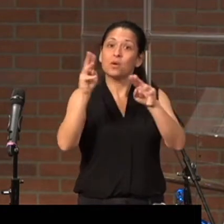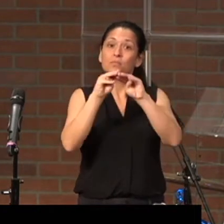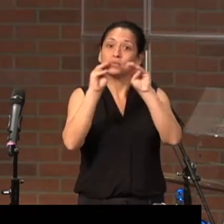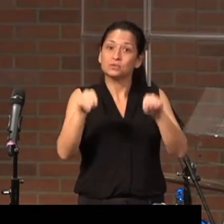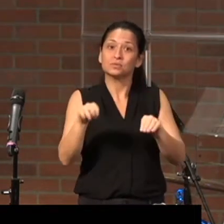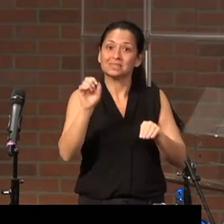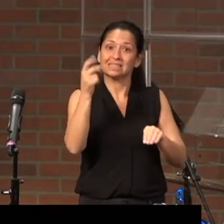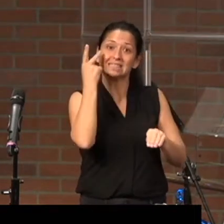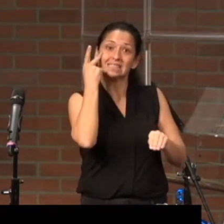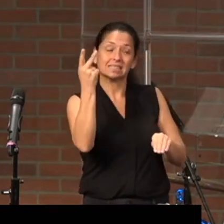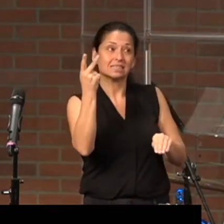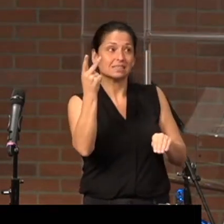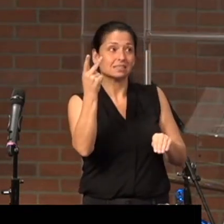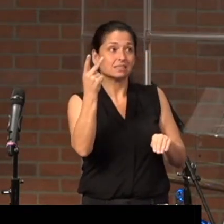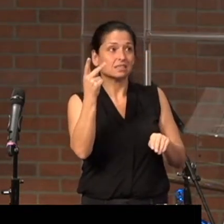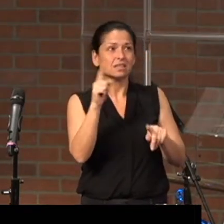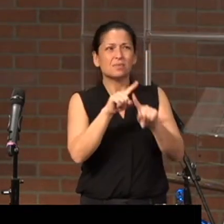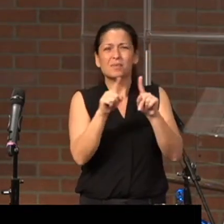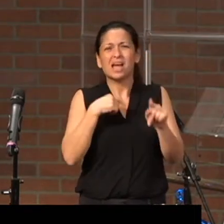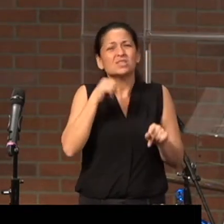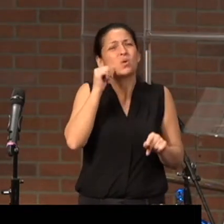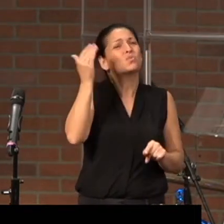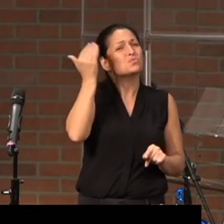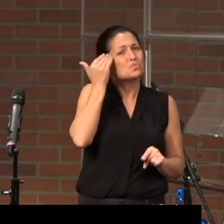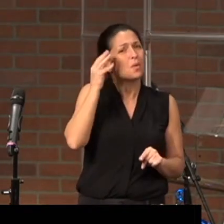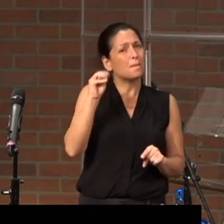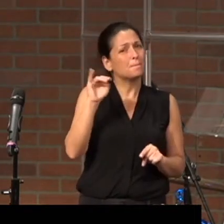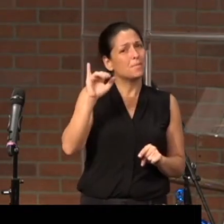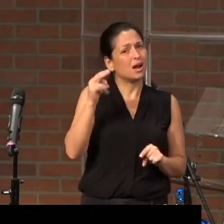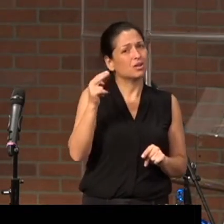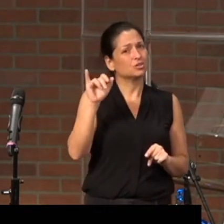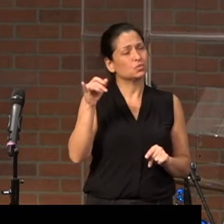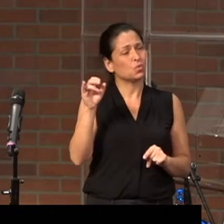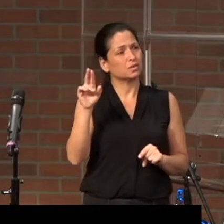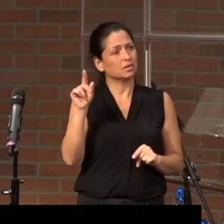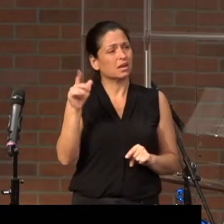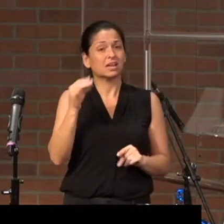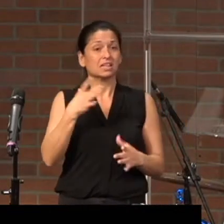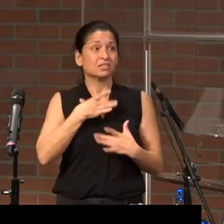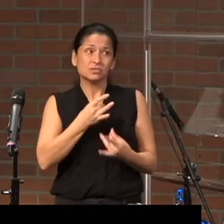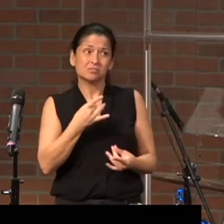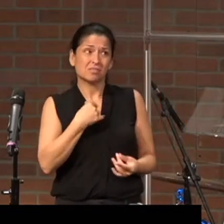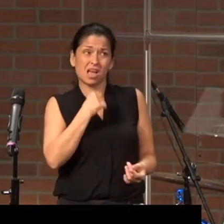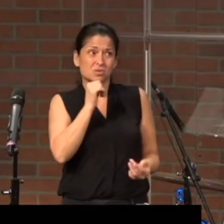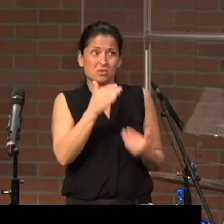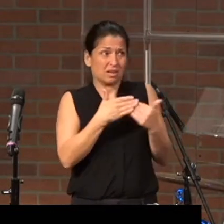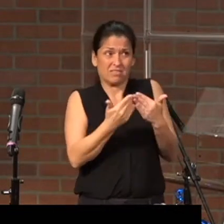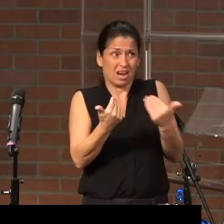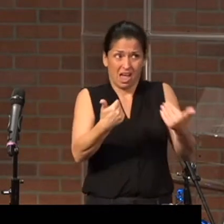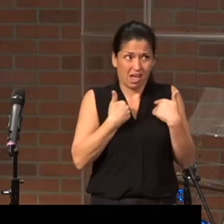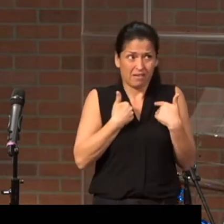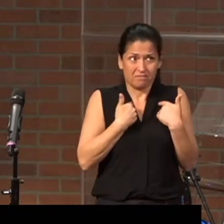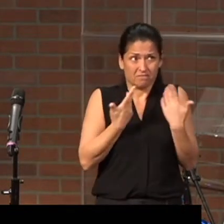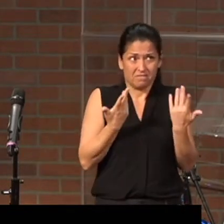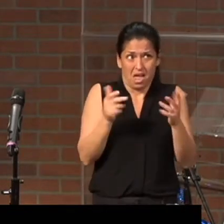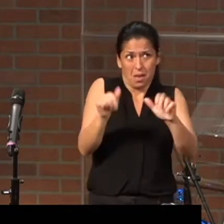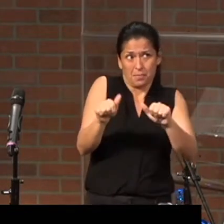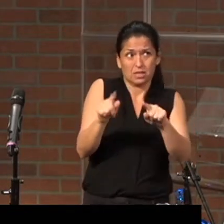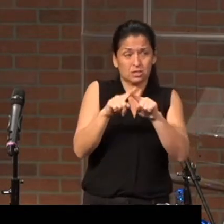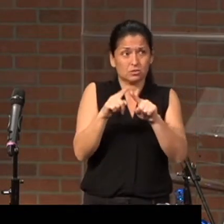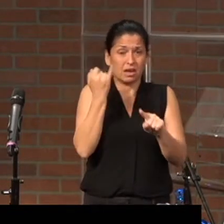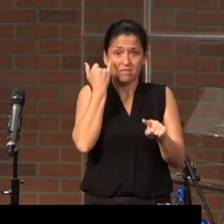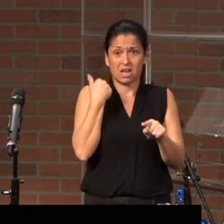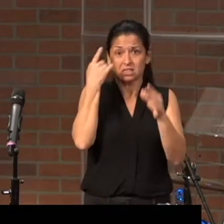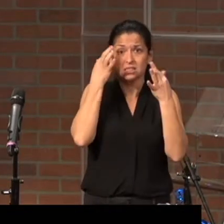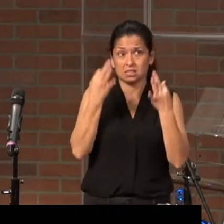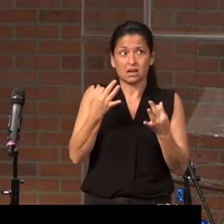in Chapel Hill. But I don't know Michael Jordan. And interestingly, I don't even have the ability to, if